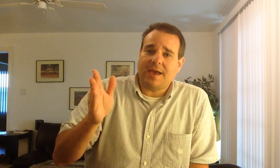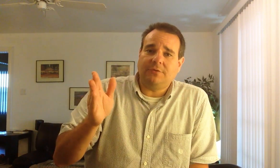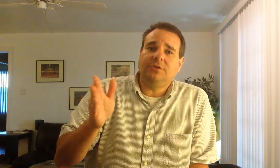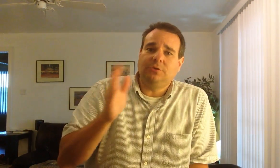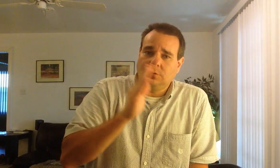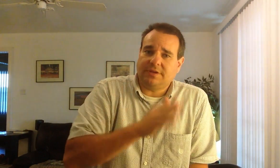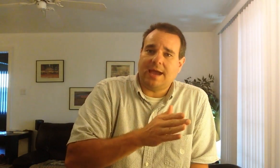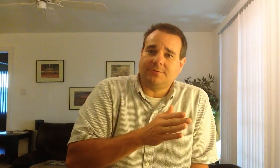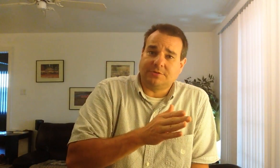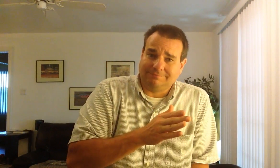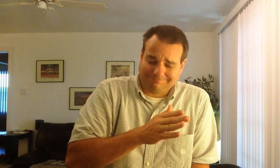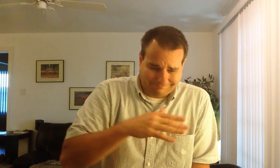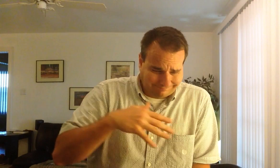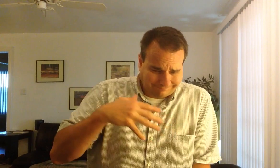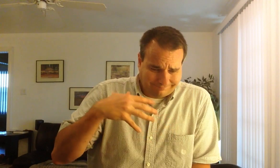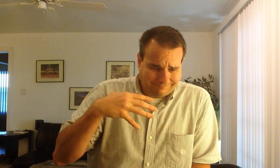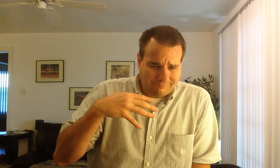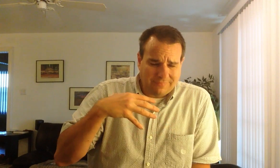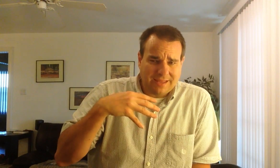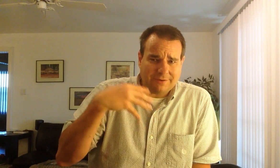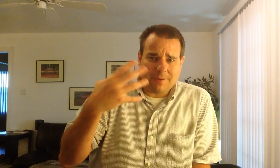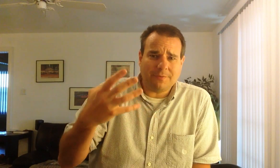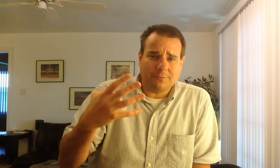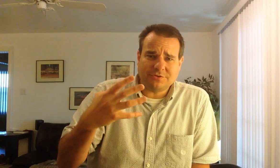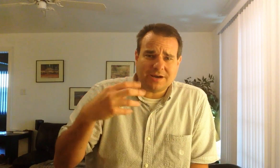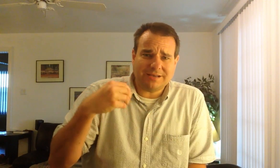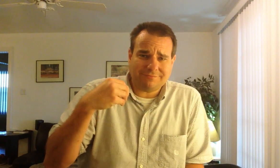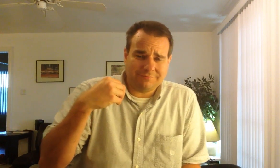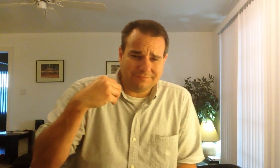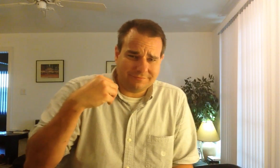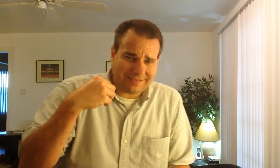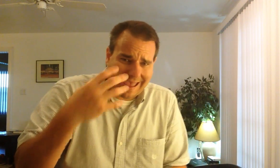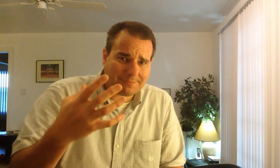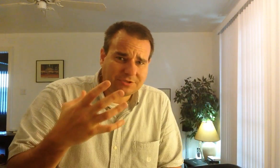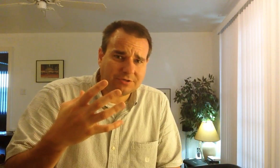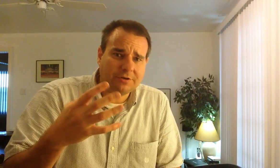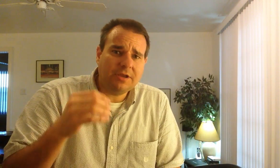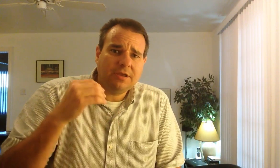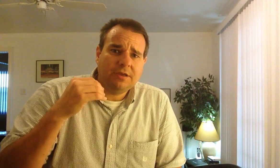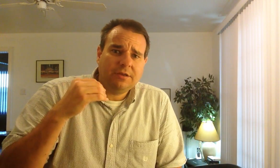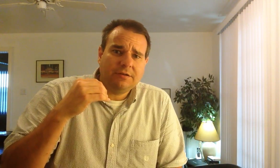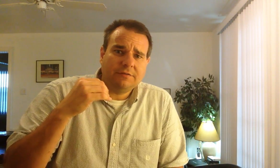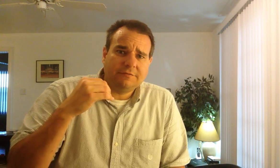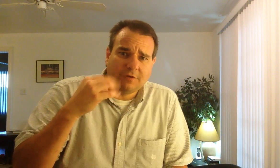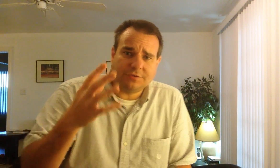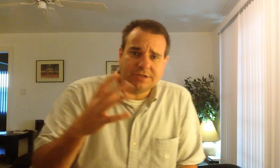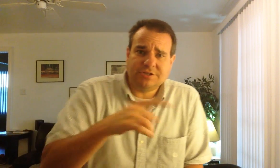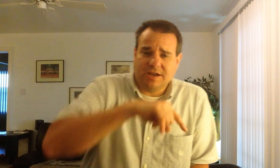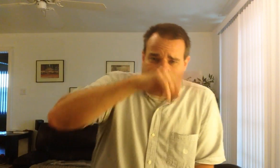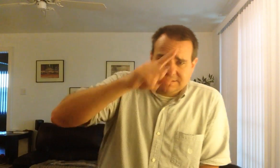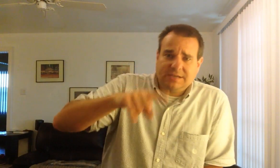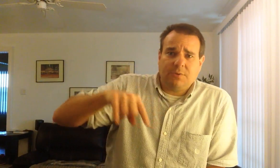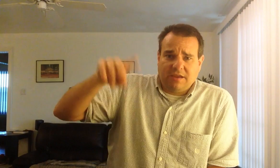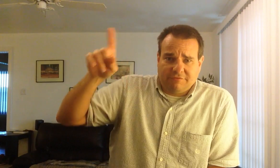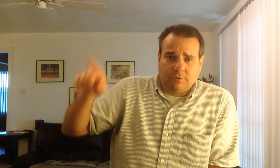amount, you will capture it. Now remember, we're trying to capture voltage, an AC waveform,